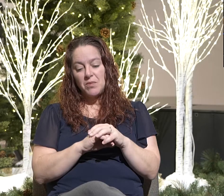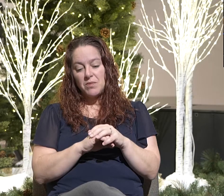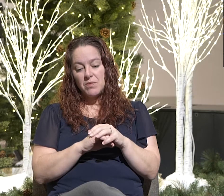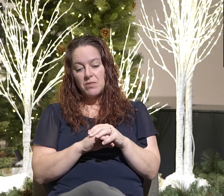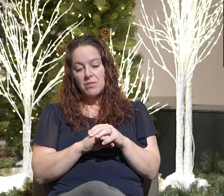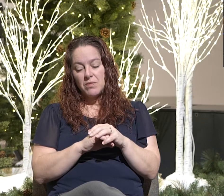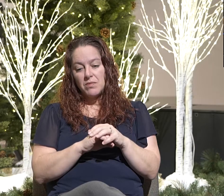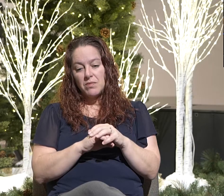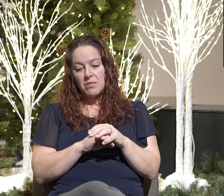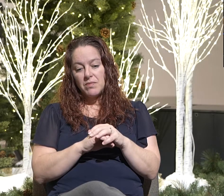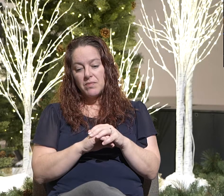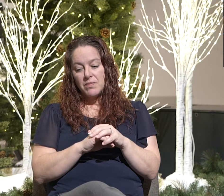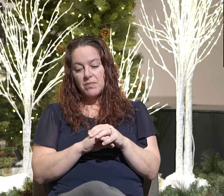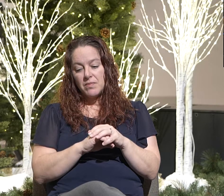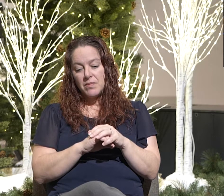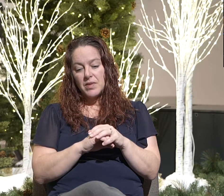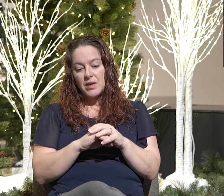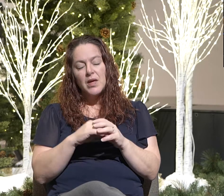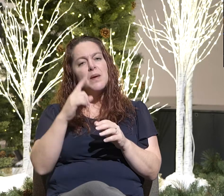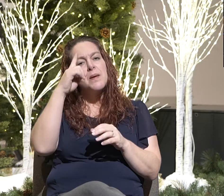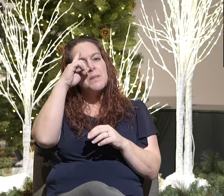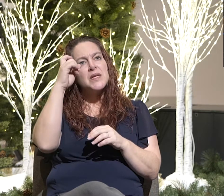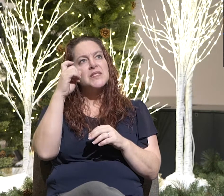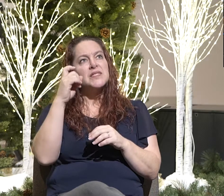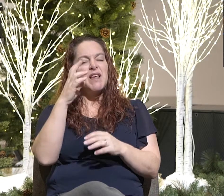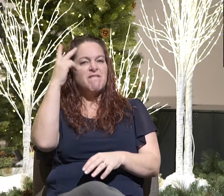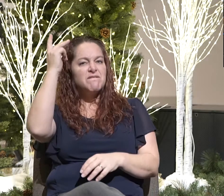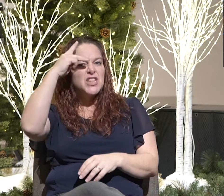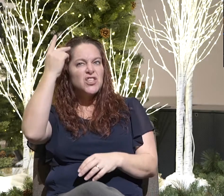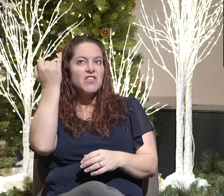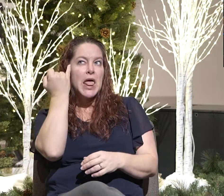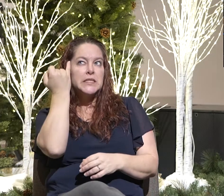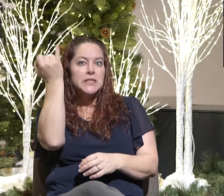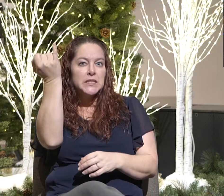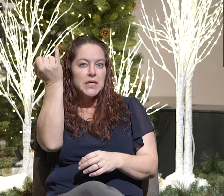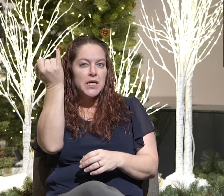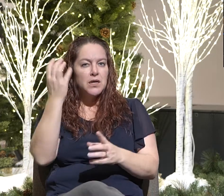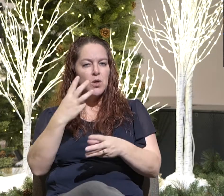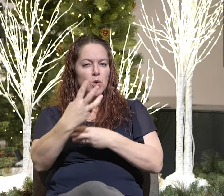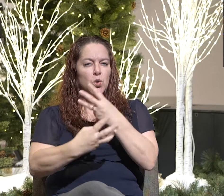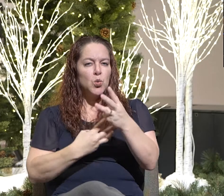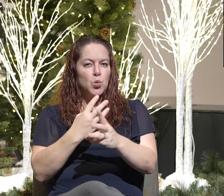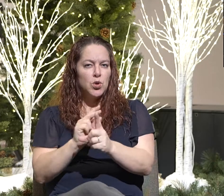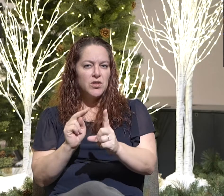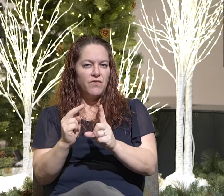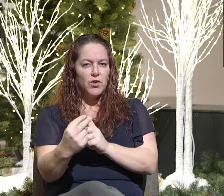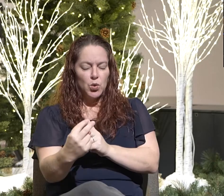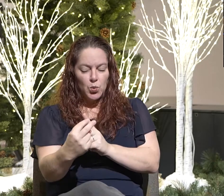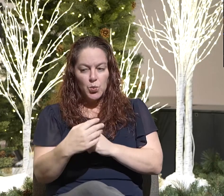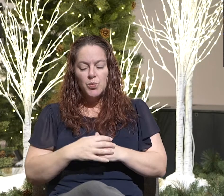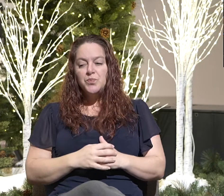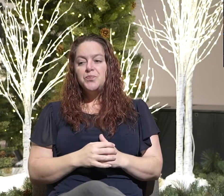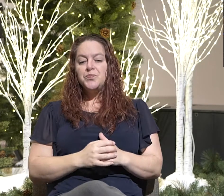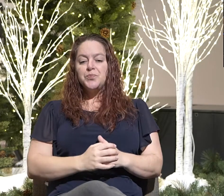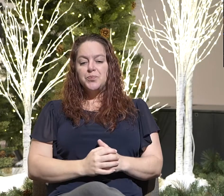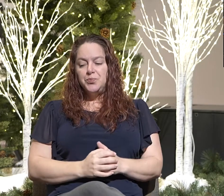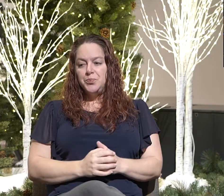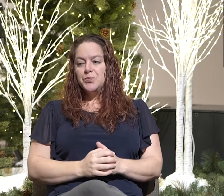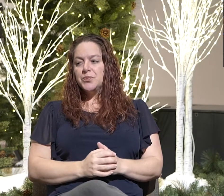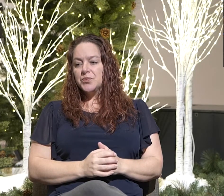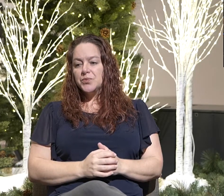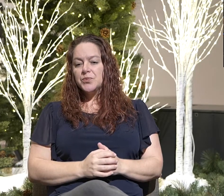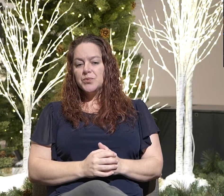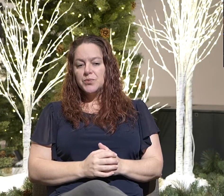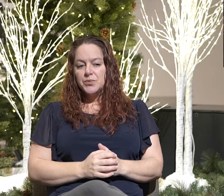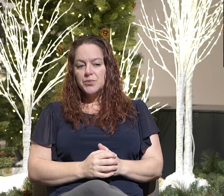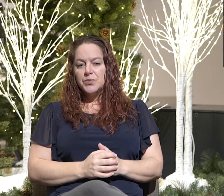Because it deals with this philosophical idea of these worldviews. And philosophy is